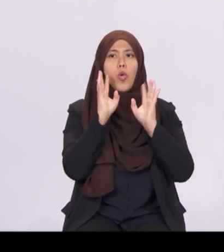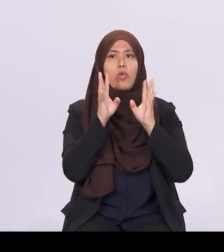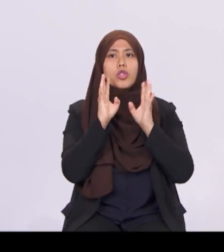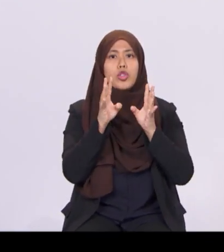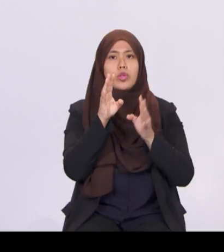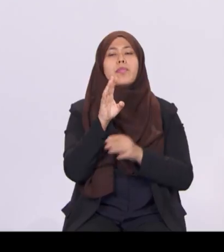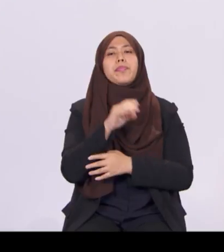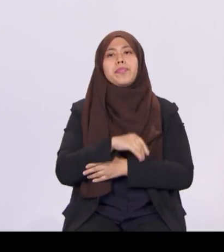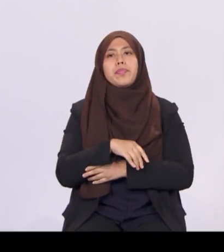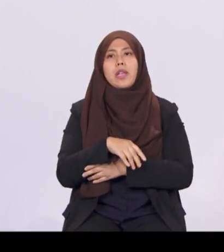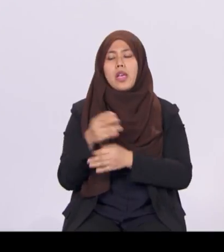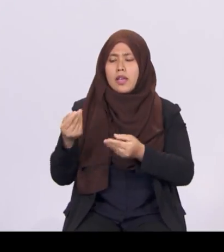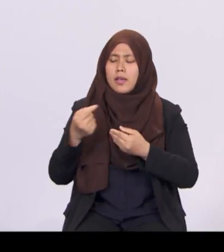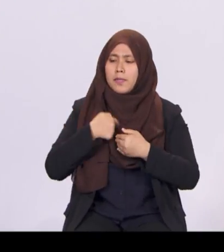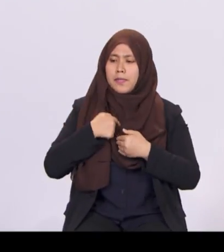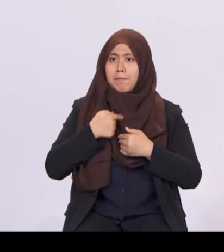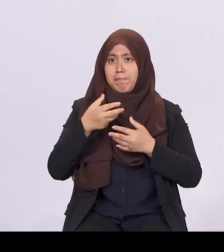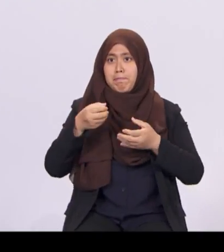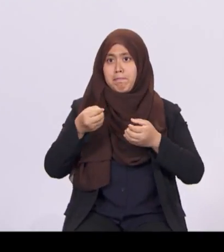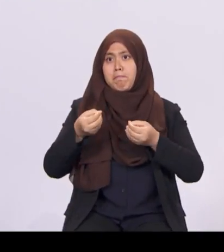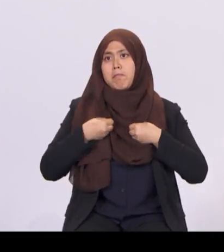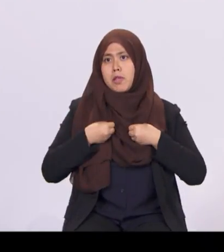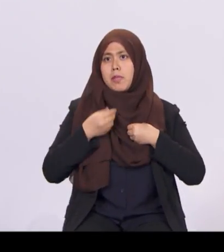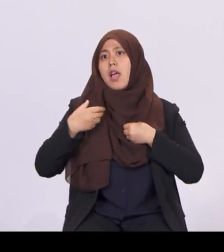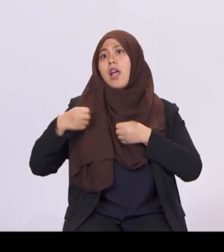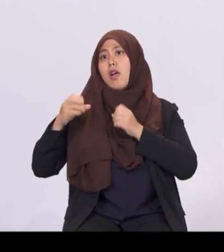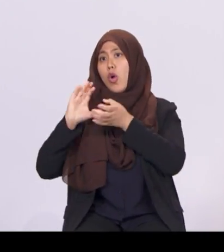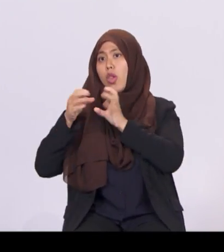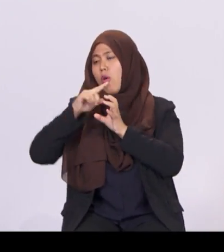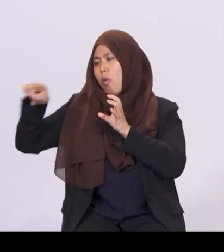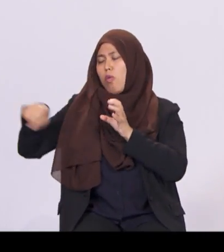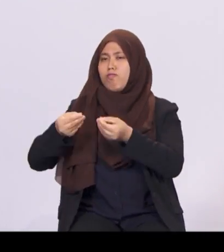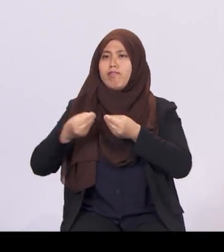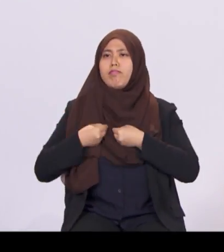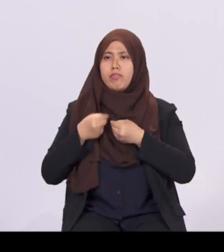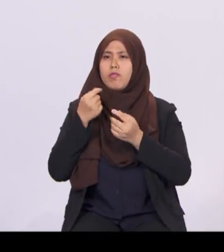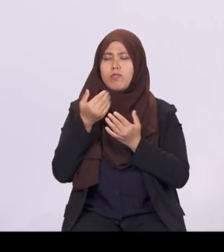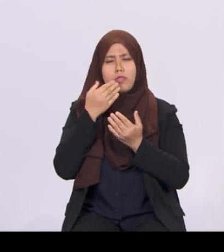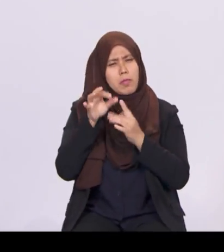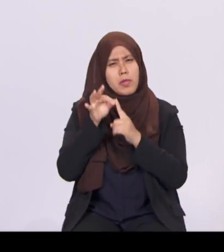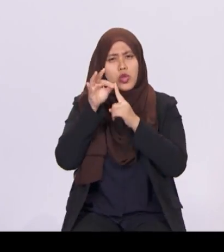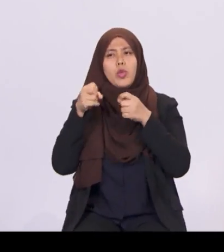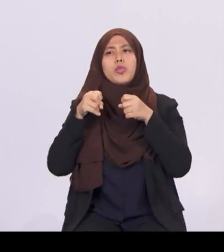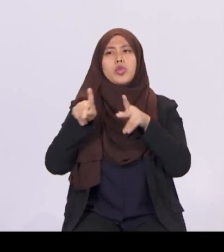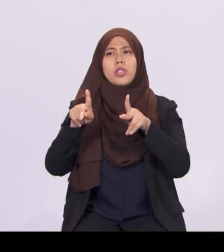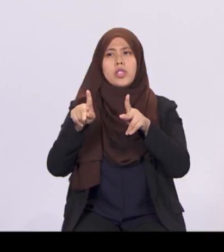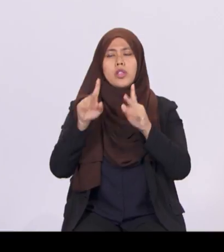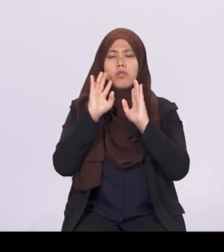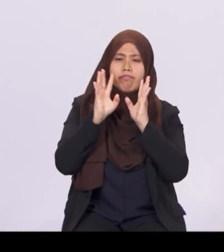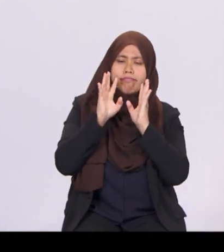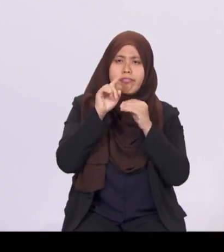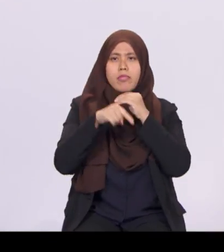a unique opportunity to converse with Singaporeans about their aspirations for themselves and for Singapore.